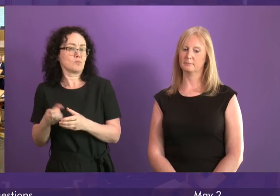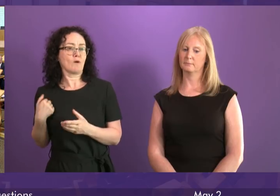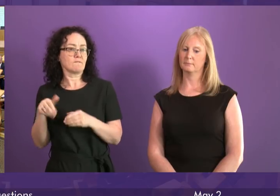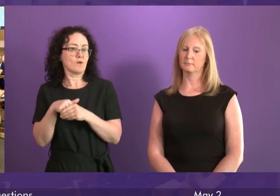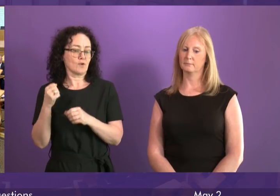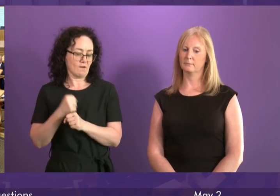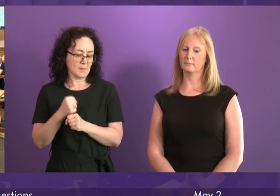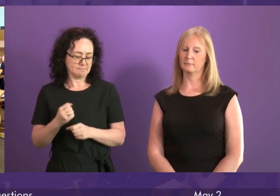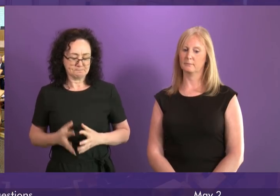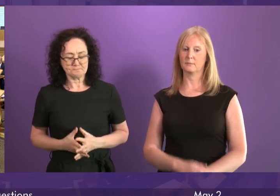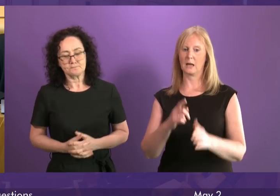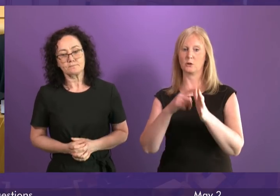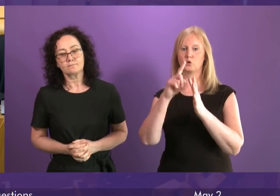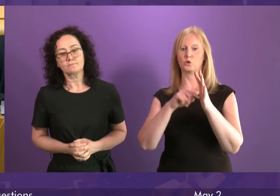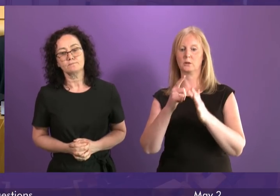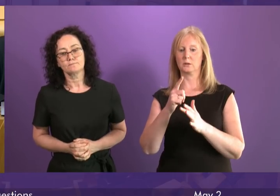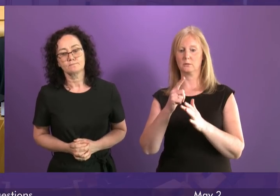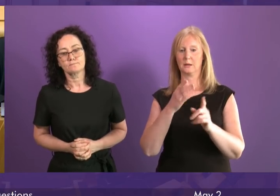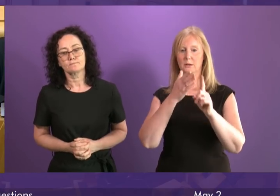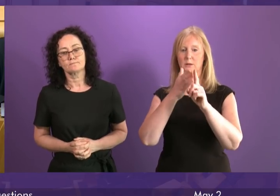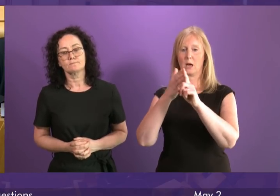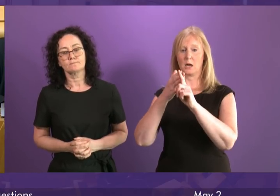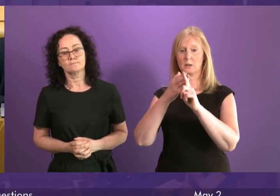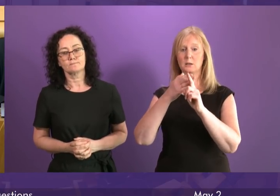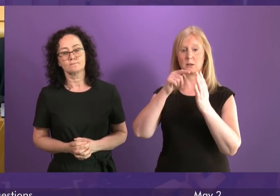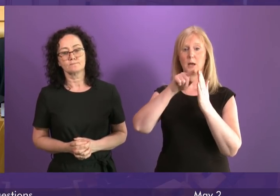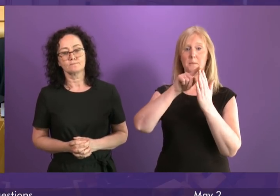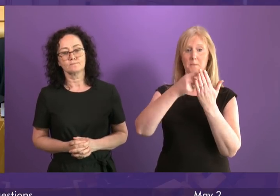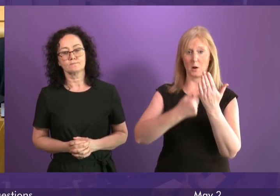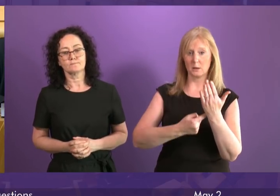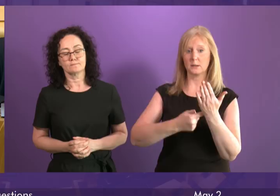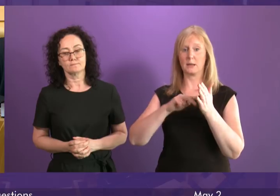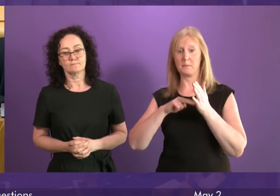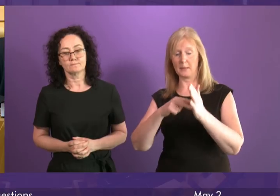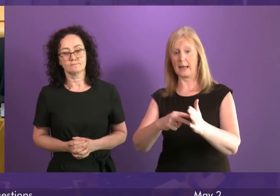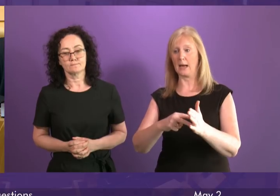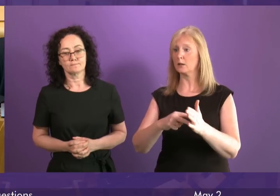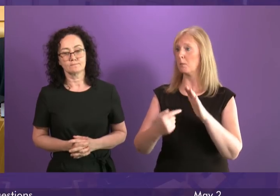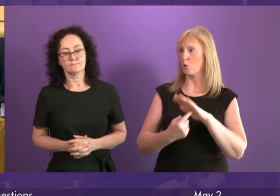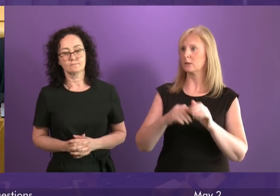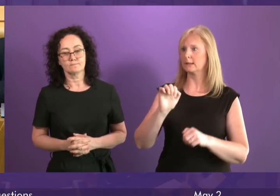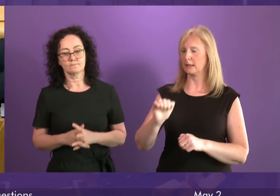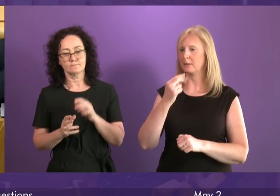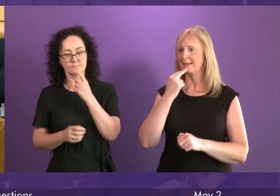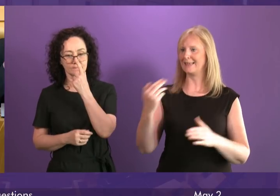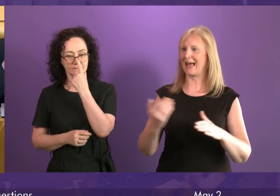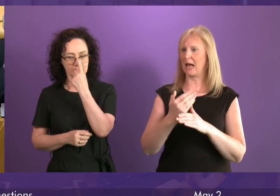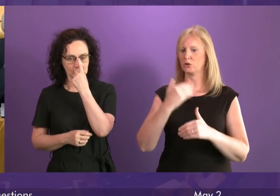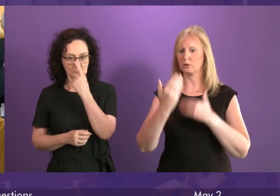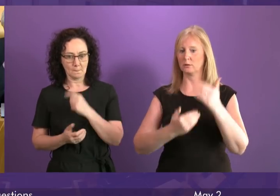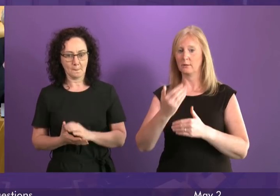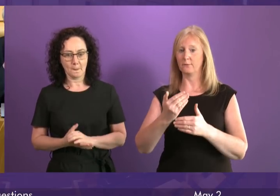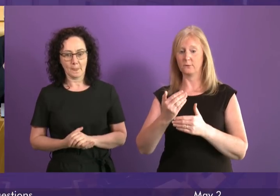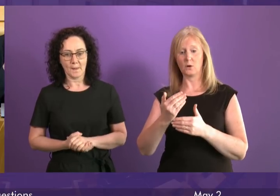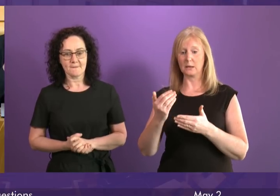Thank you. Alison Johnson. Targets, policies and plans are essential, they're important, but we need action. Investing in public transport and safer